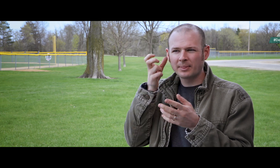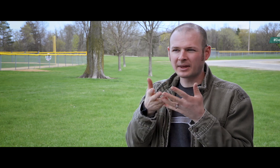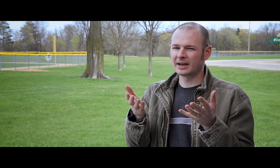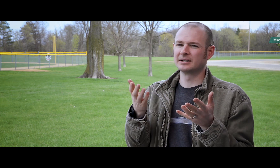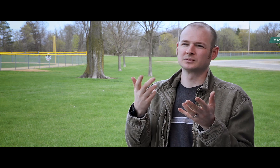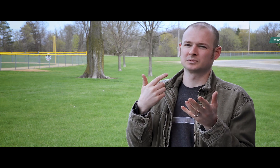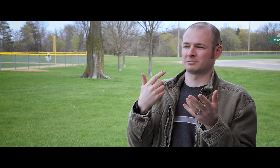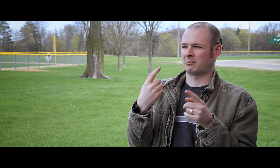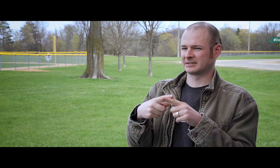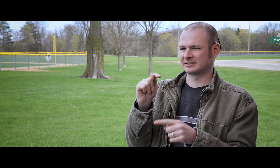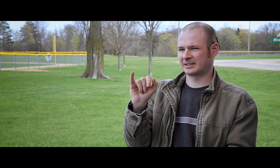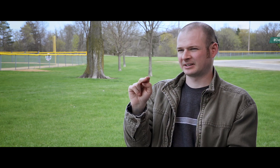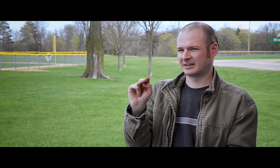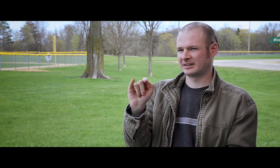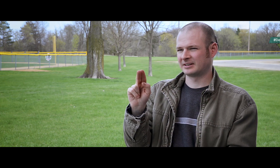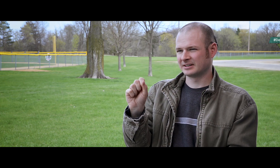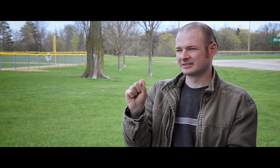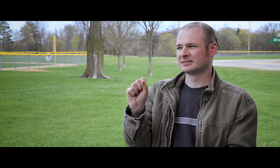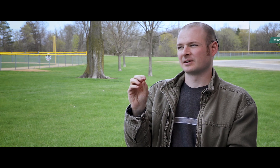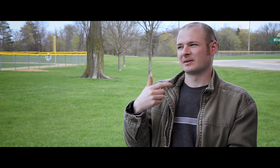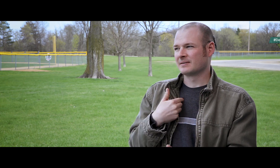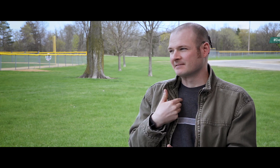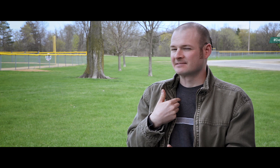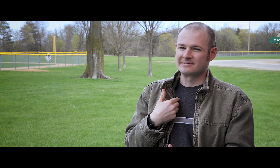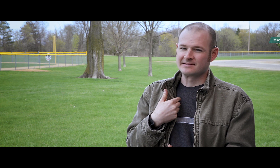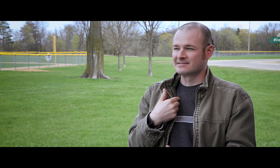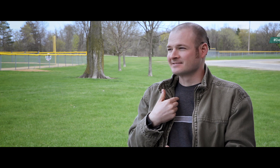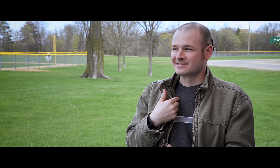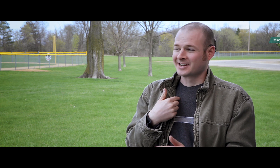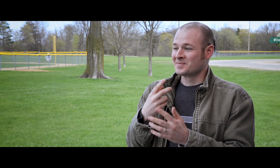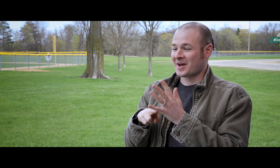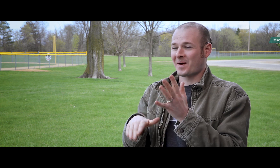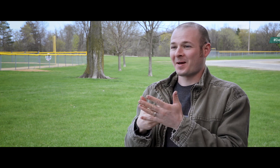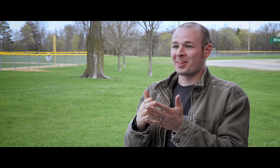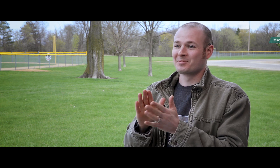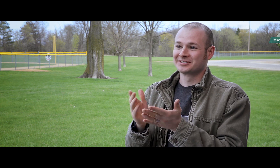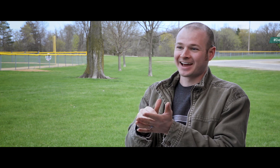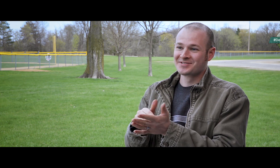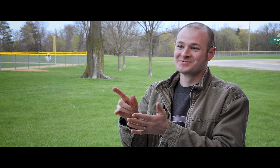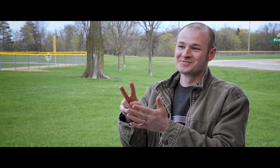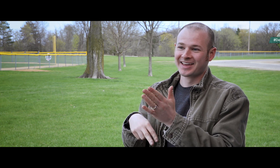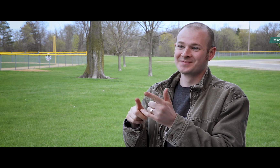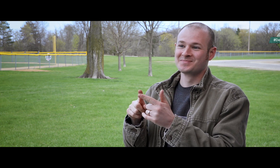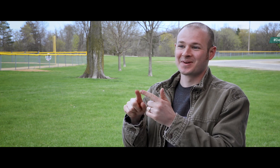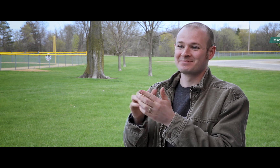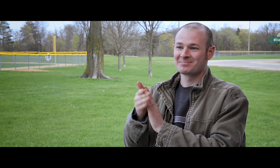I remember hearing things, plus I had tinnitus. So, I read all the books doctors read to become an